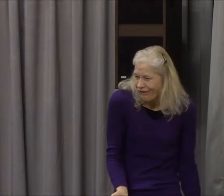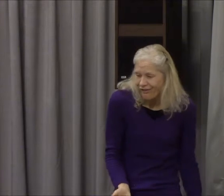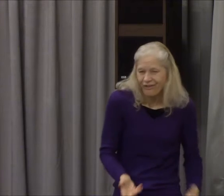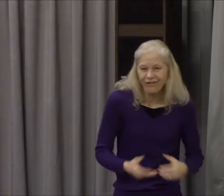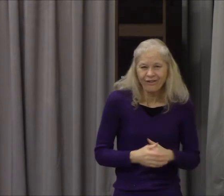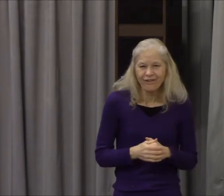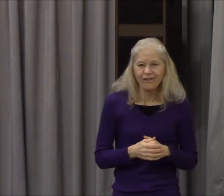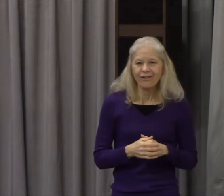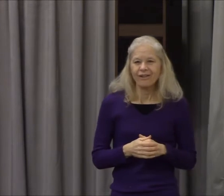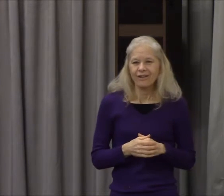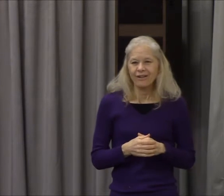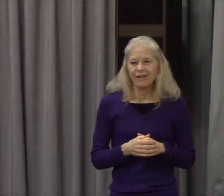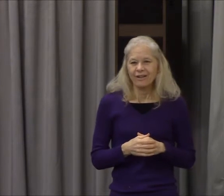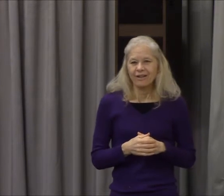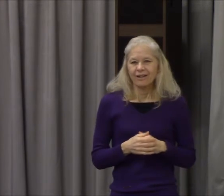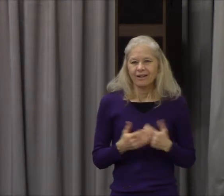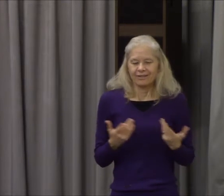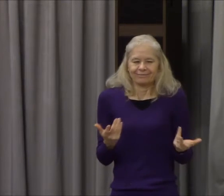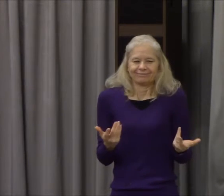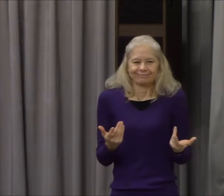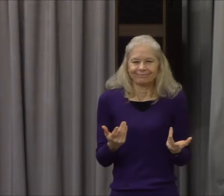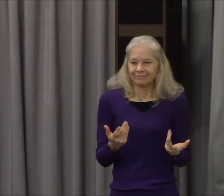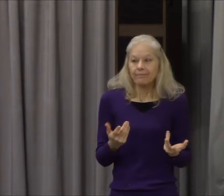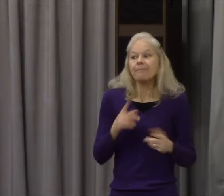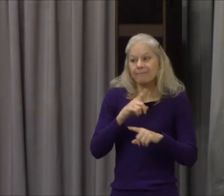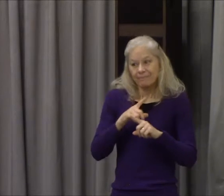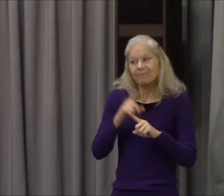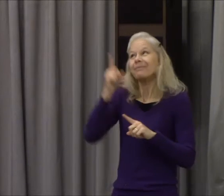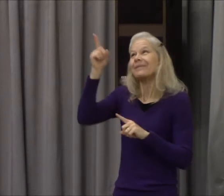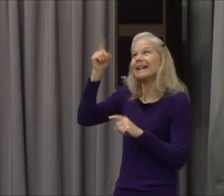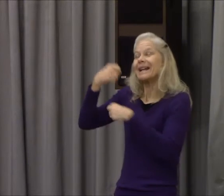he read there in Romans oh death where is thy sting